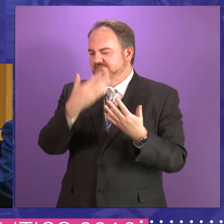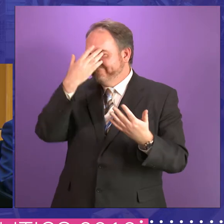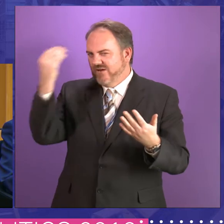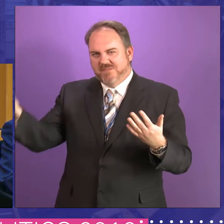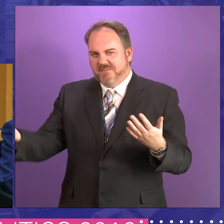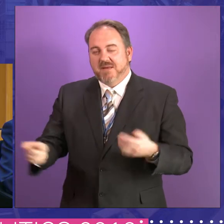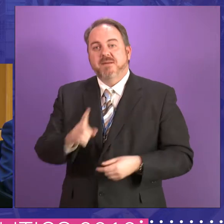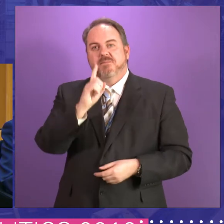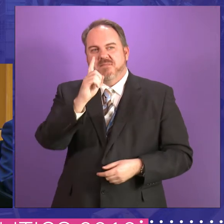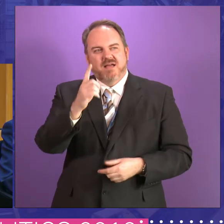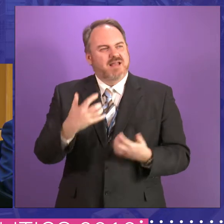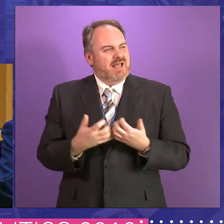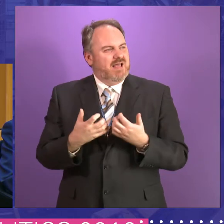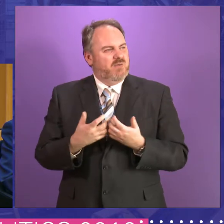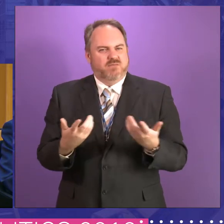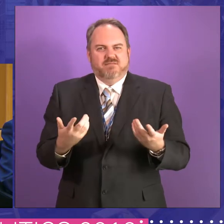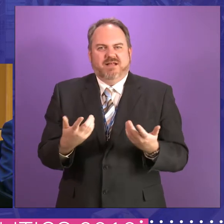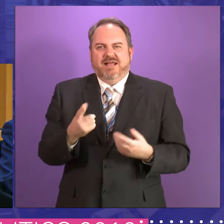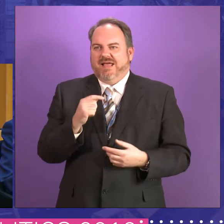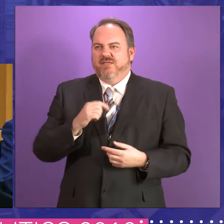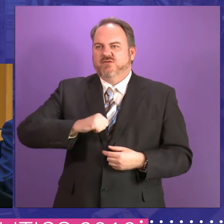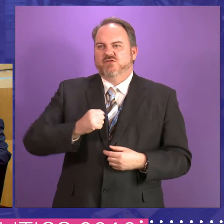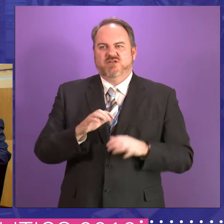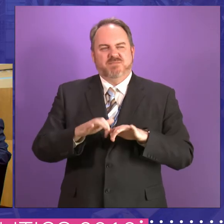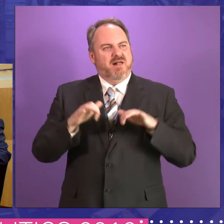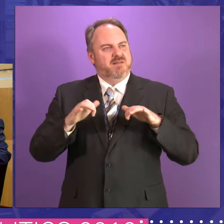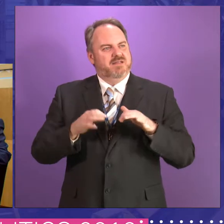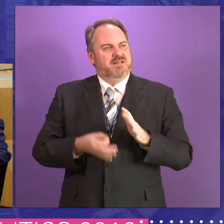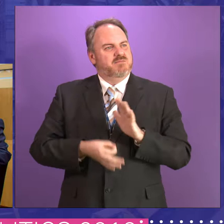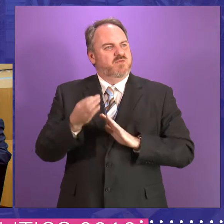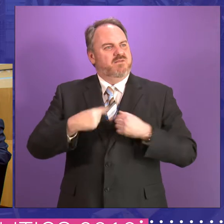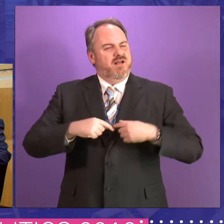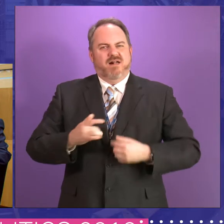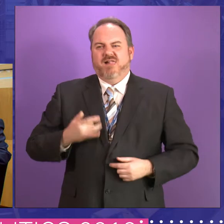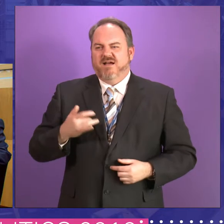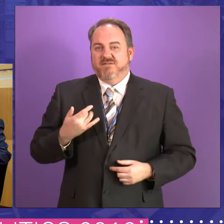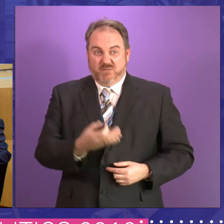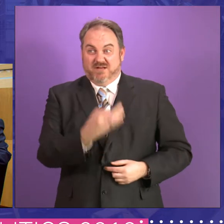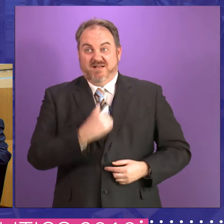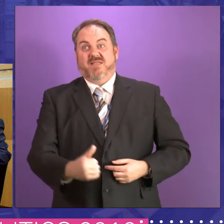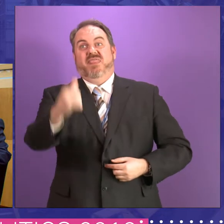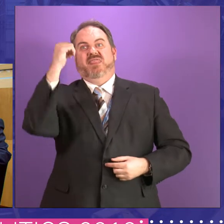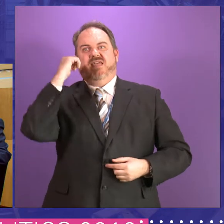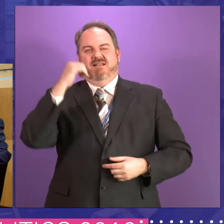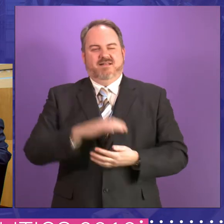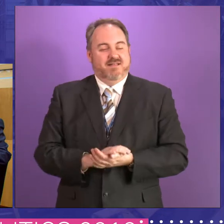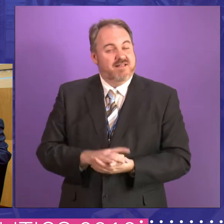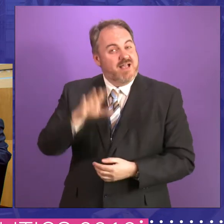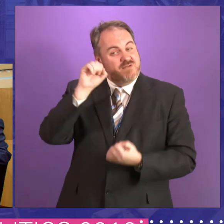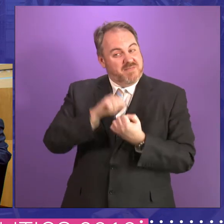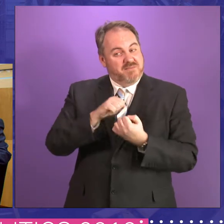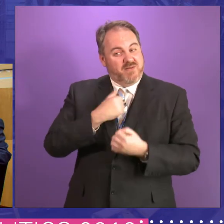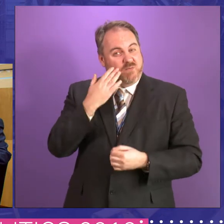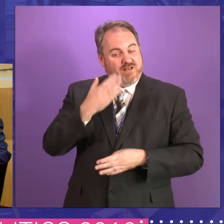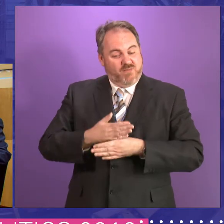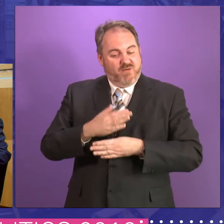what difference is a Scottish Parliament going to make? And I told the story of when I worked for Shelter, that whenever